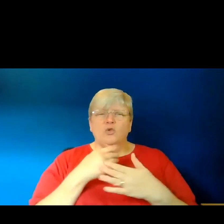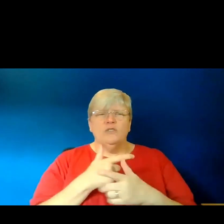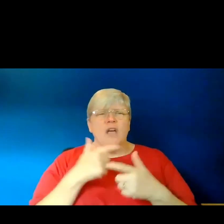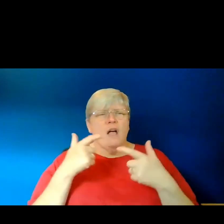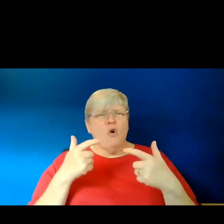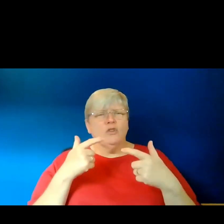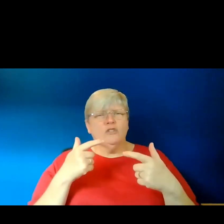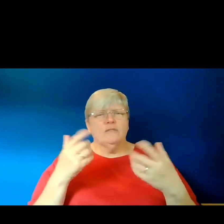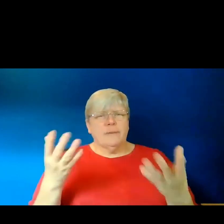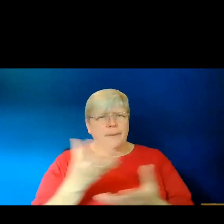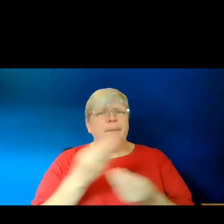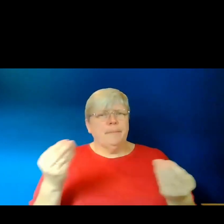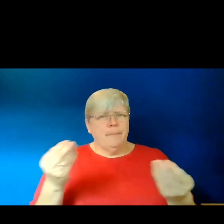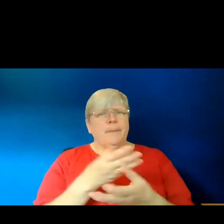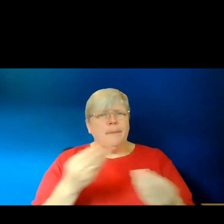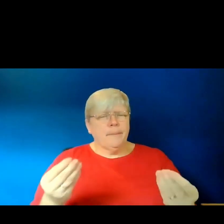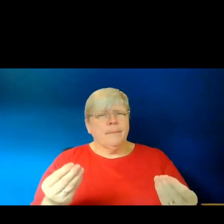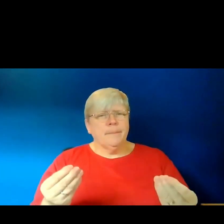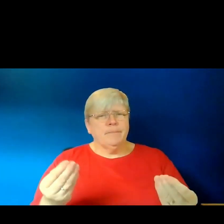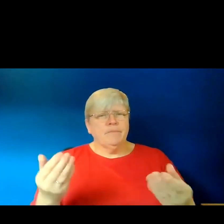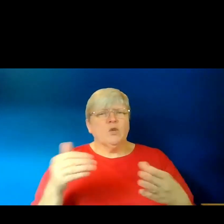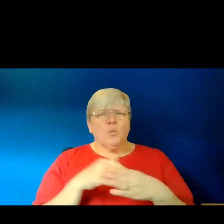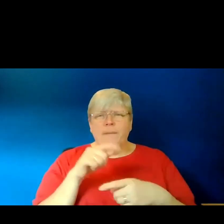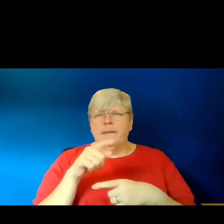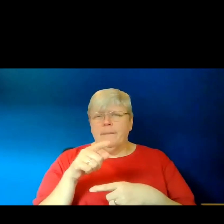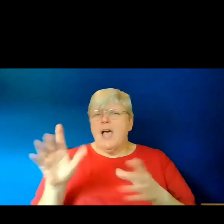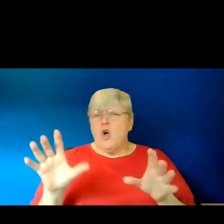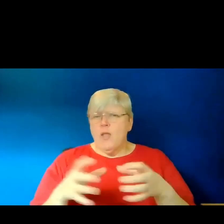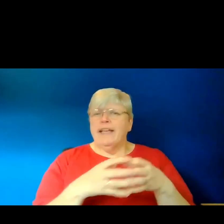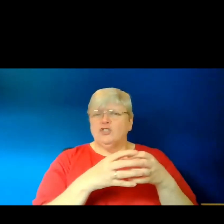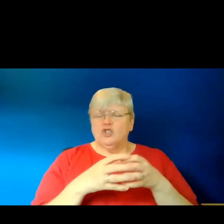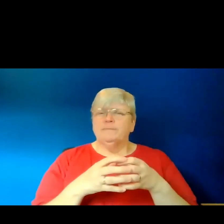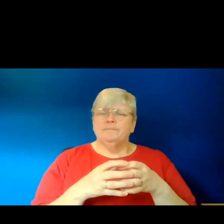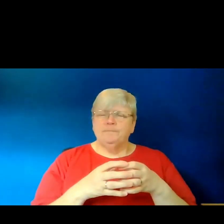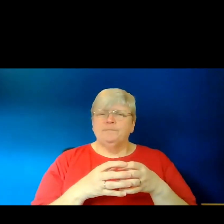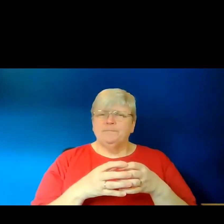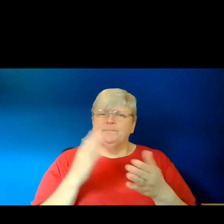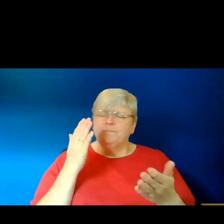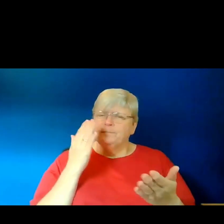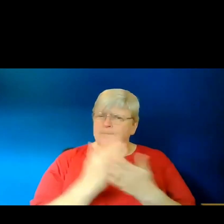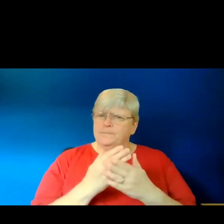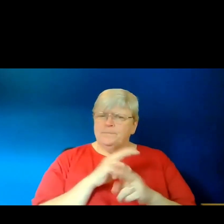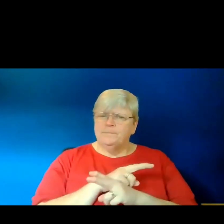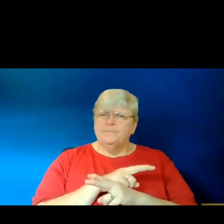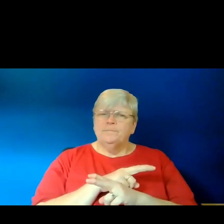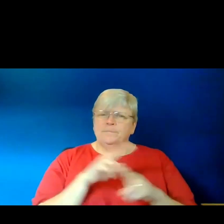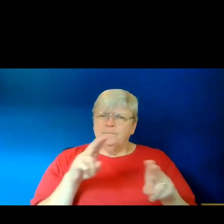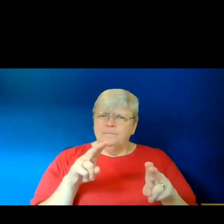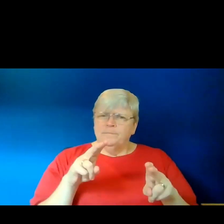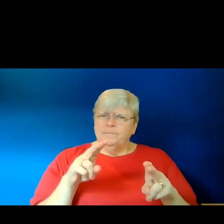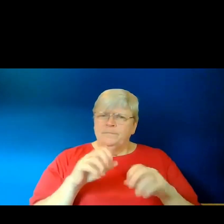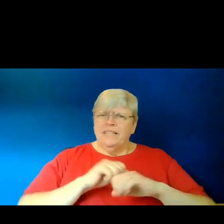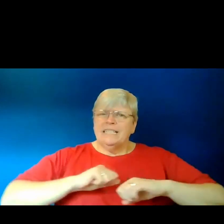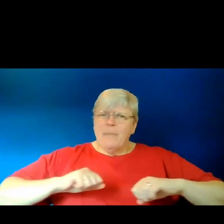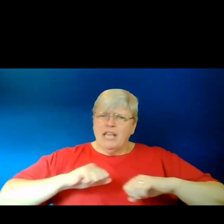erasures in that collection. And she really pays attention to the spatial